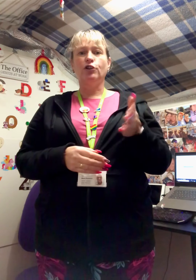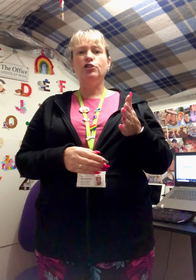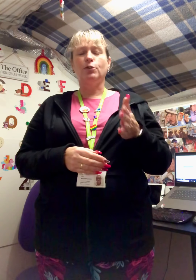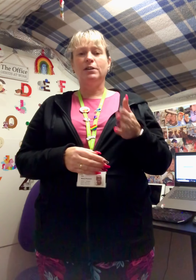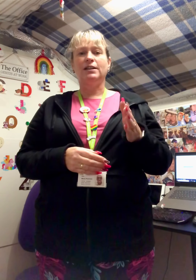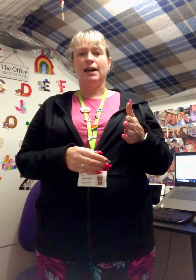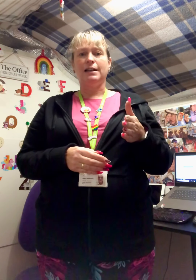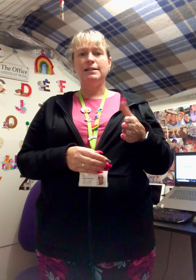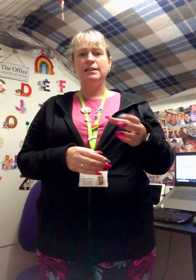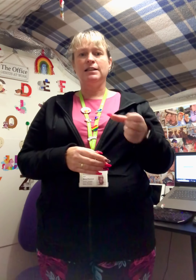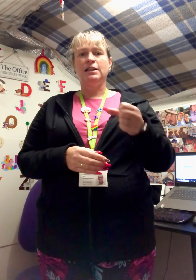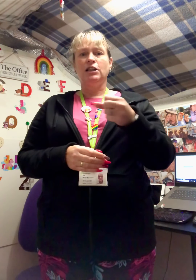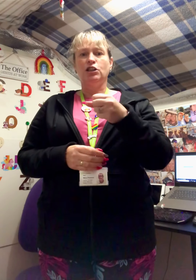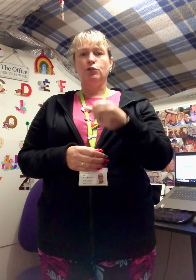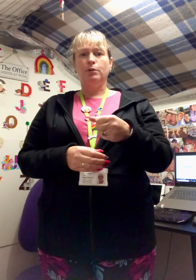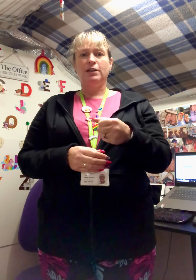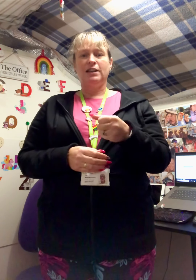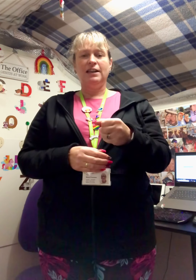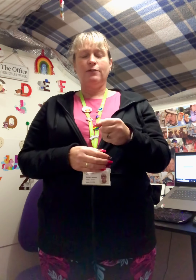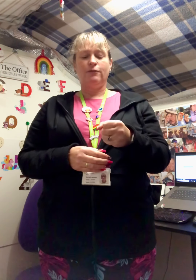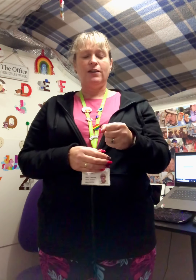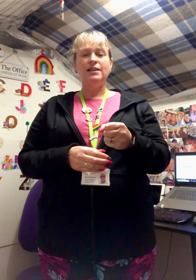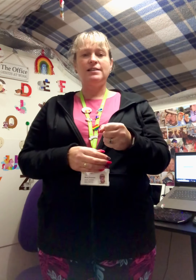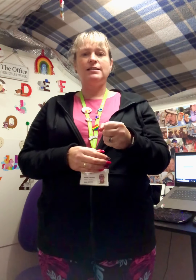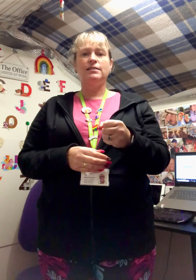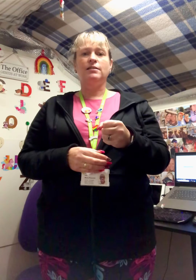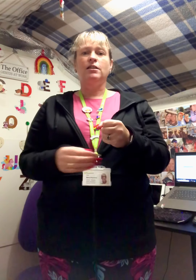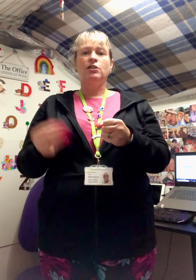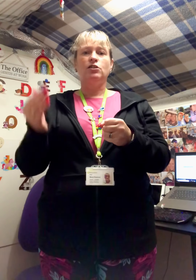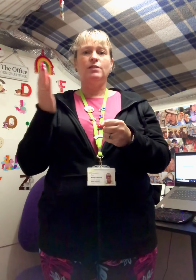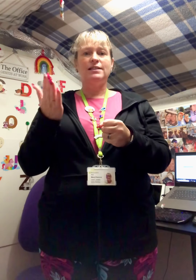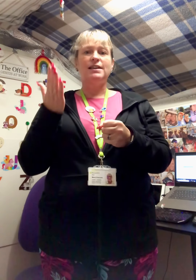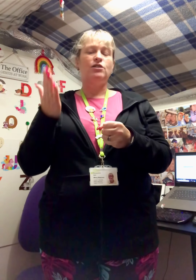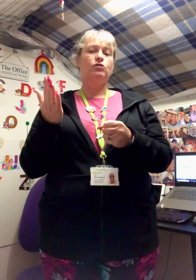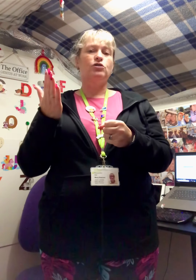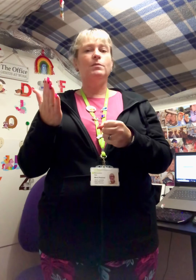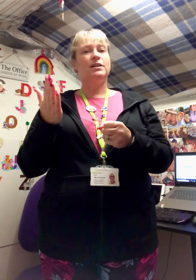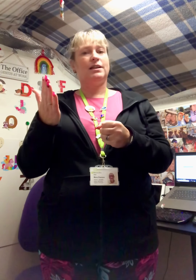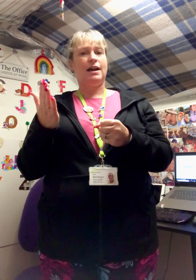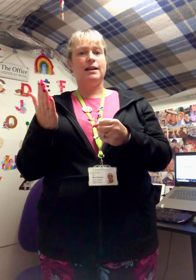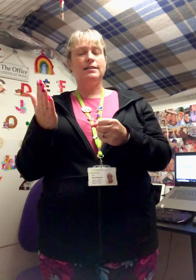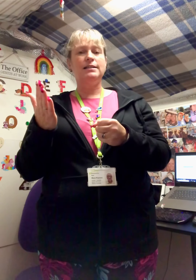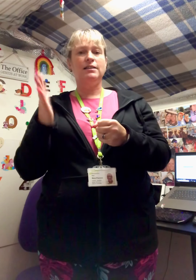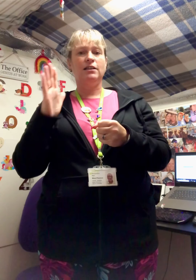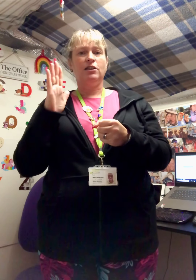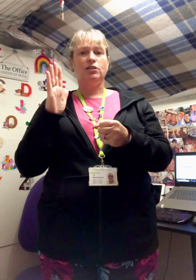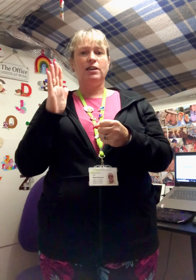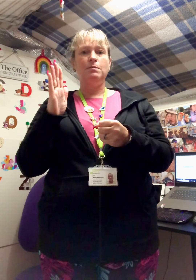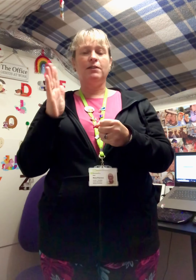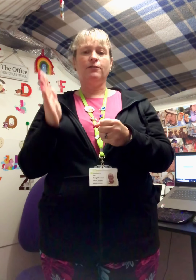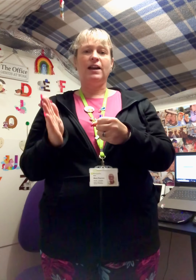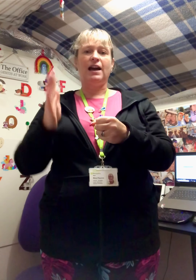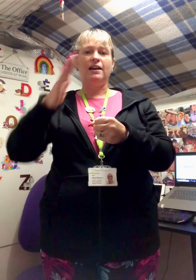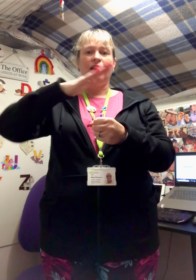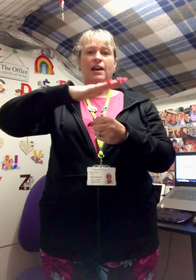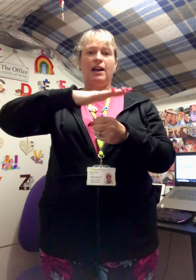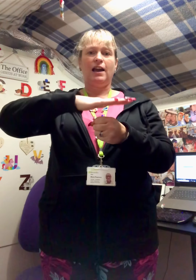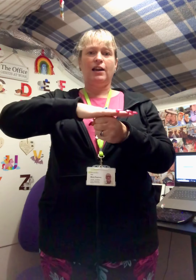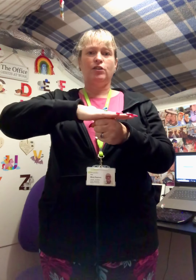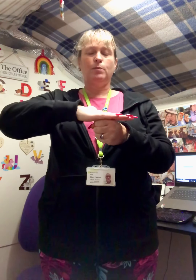-dominant hand you put it in a fist you then take your dominant hand you keep it flat and you put